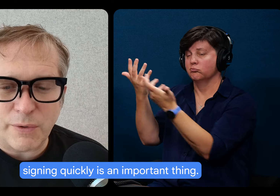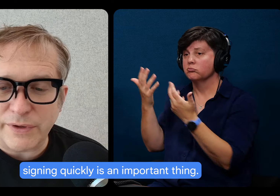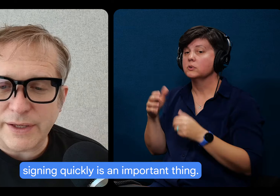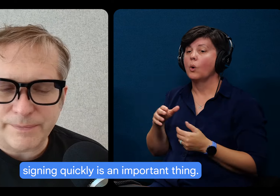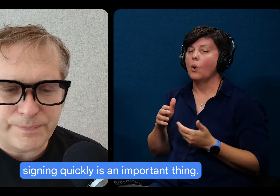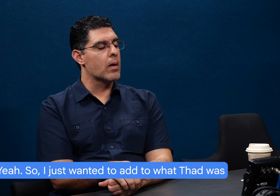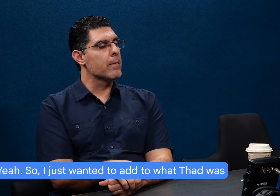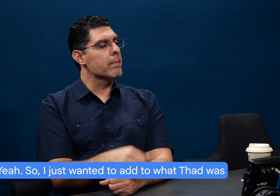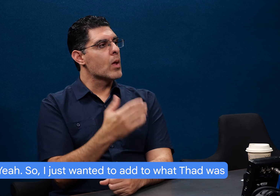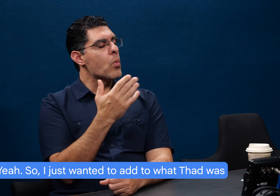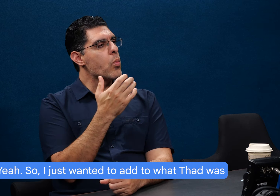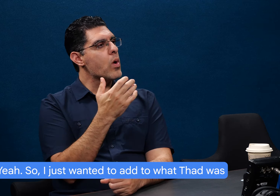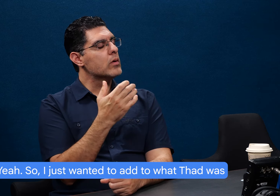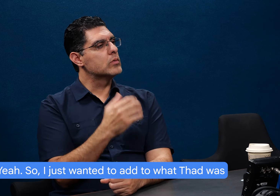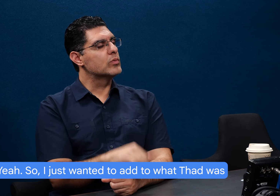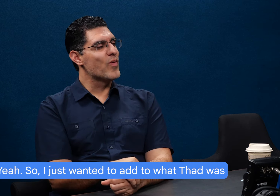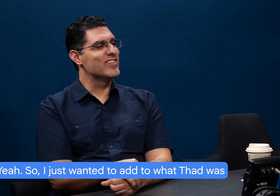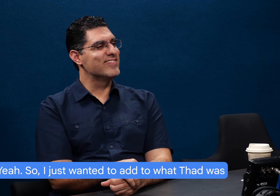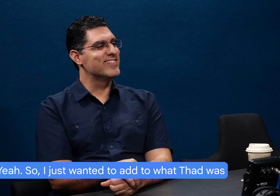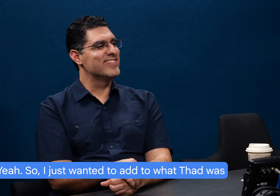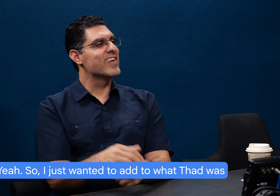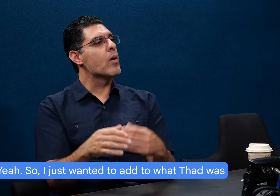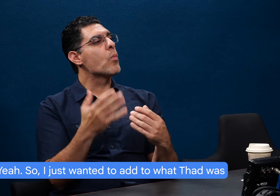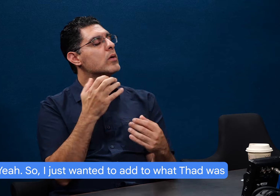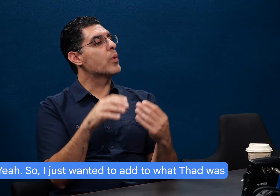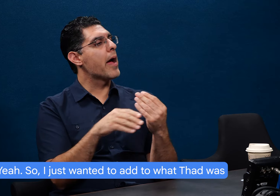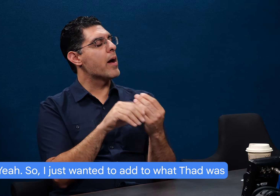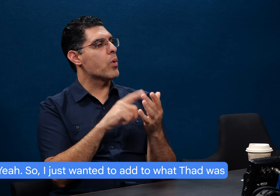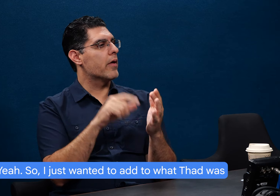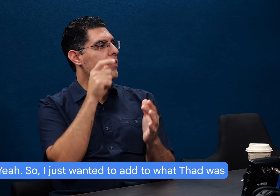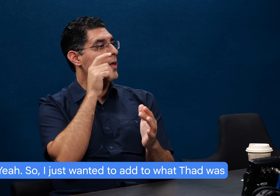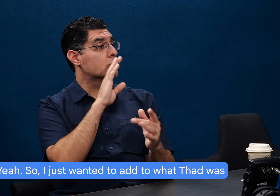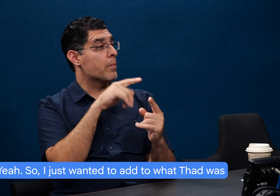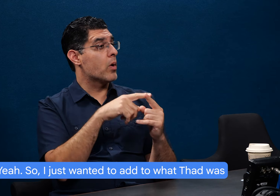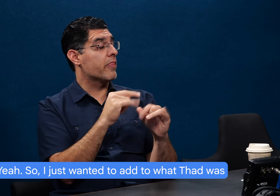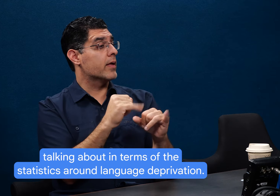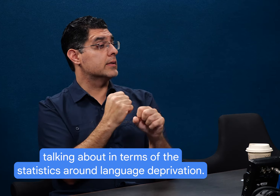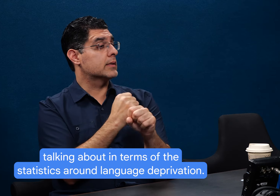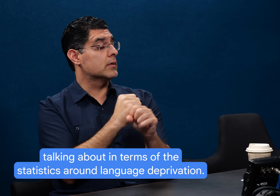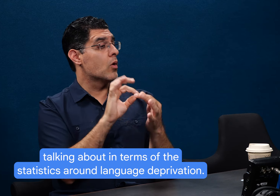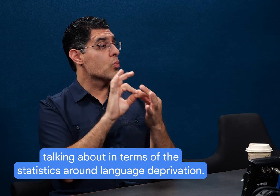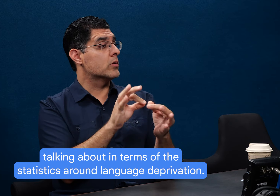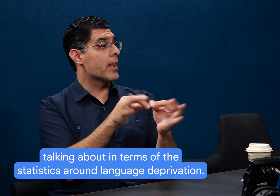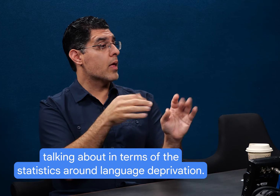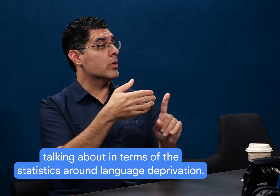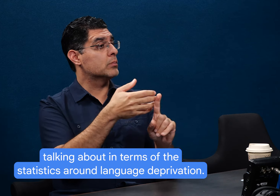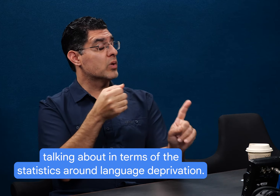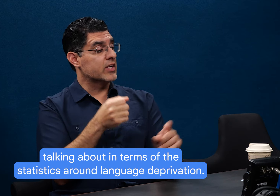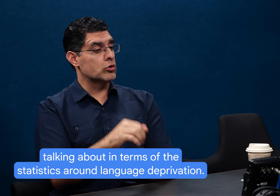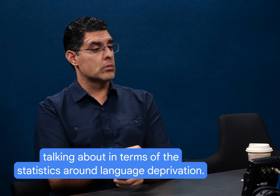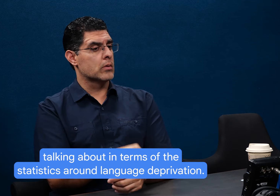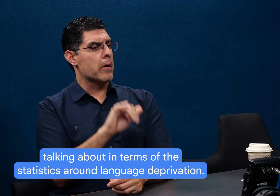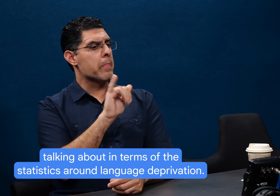an important thing. Yeah, so, yeah, I just wanted to add to what Thad was talking about in terms of the